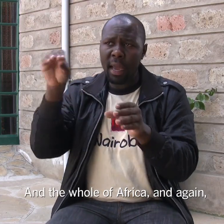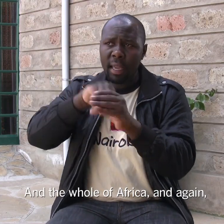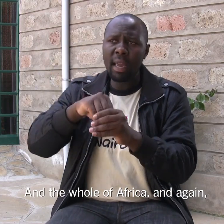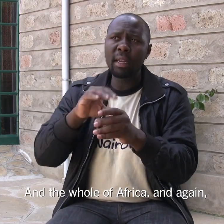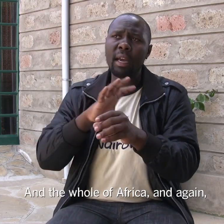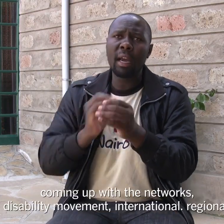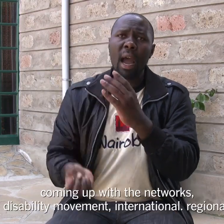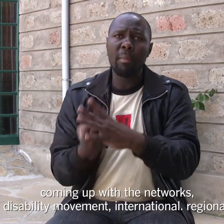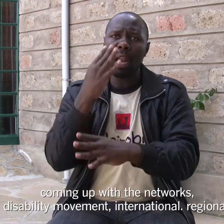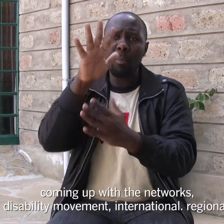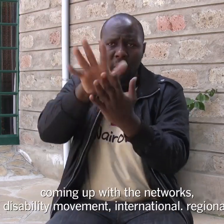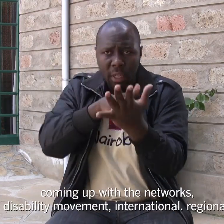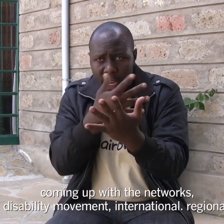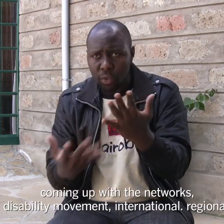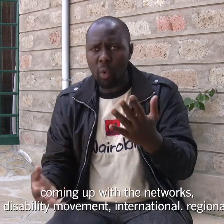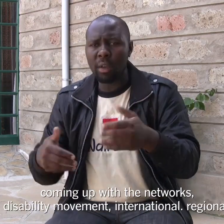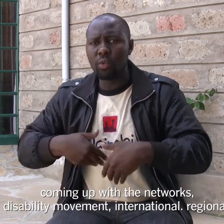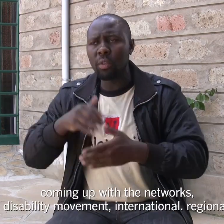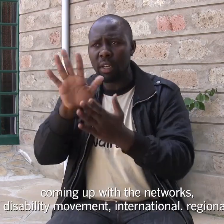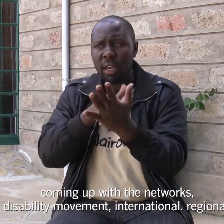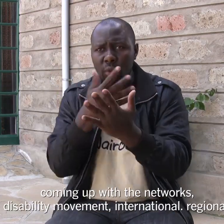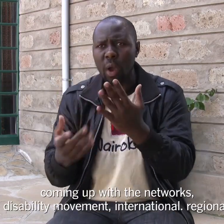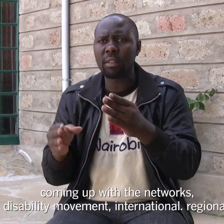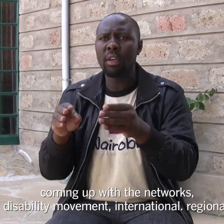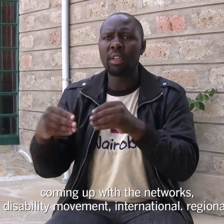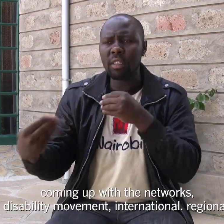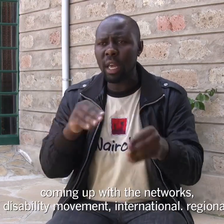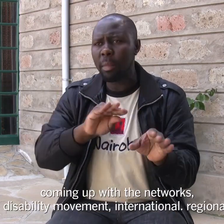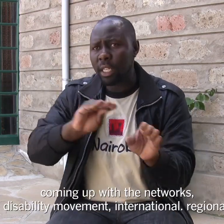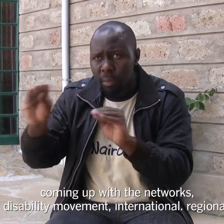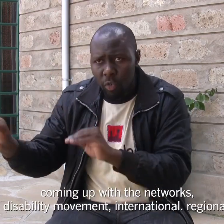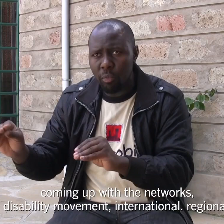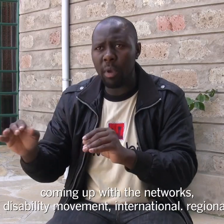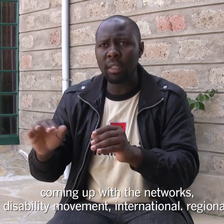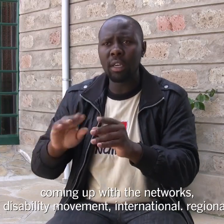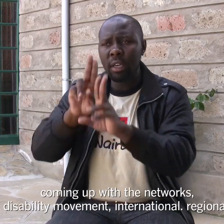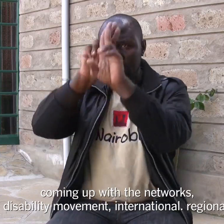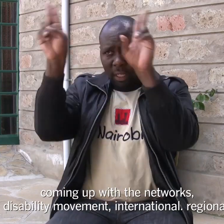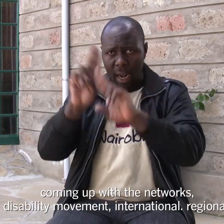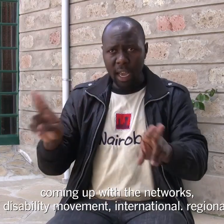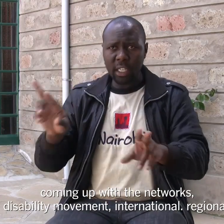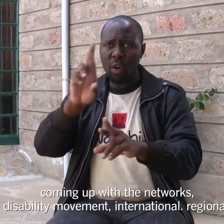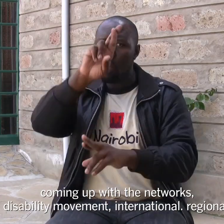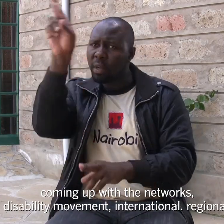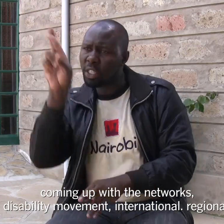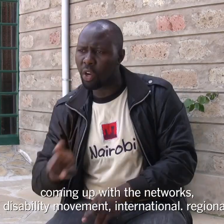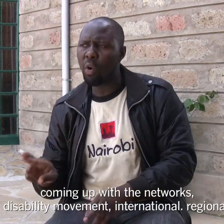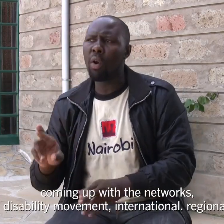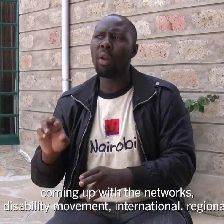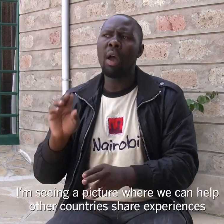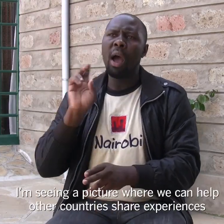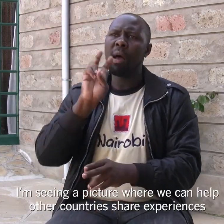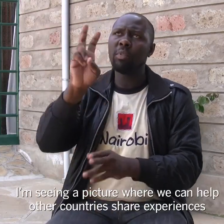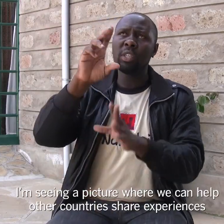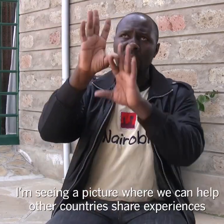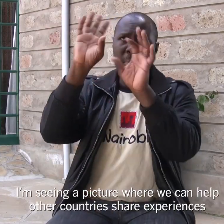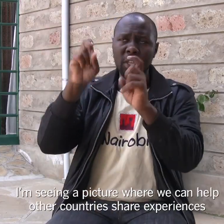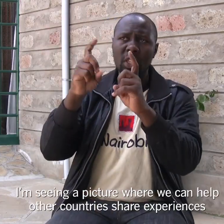again coming up with networks, with networks, disability movement, international, regional, I'm seeing a picture